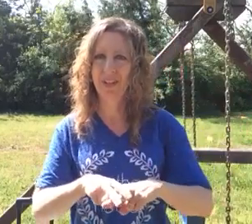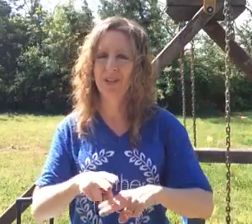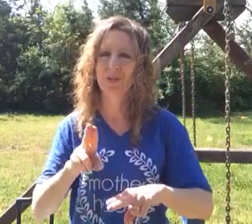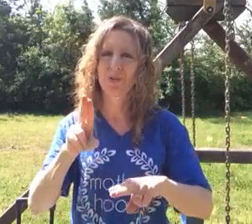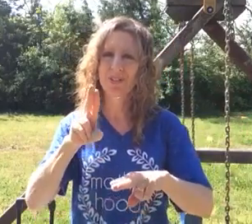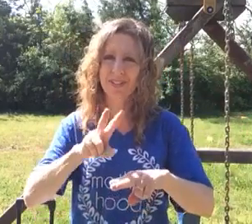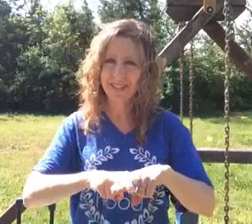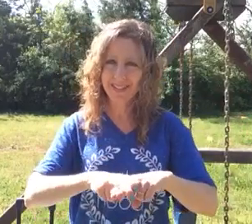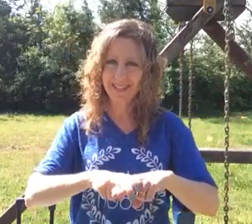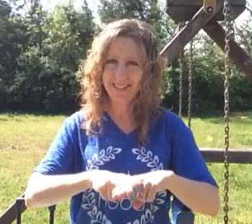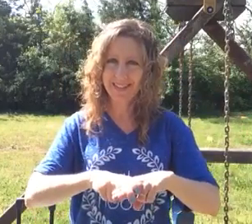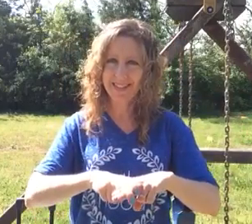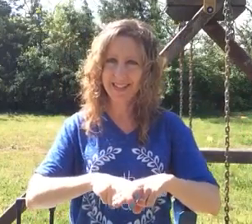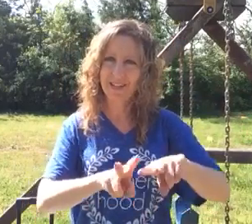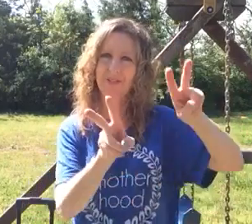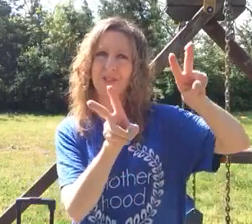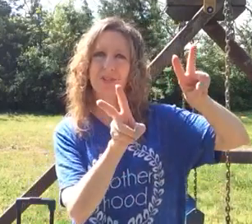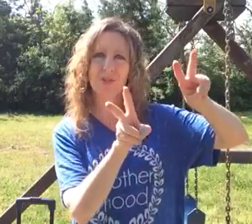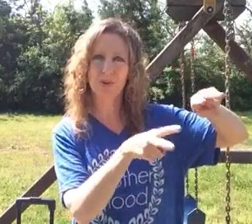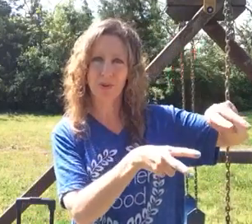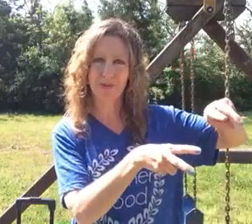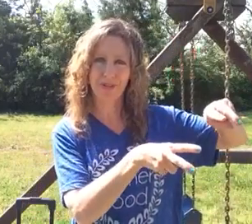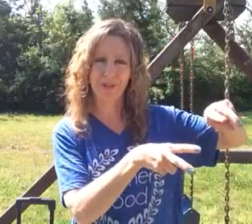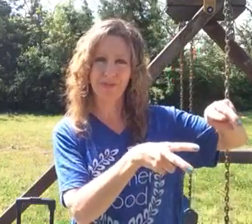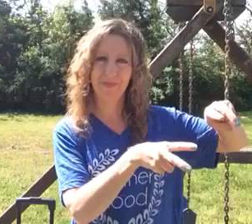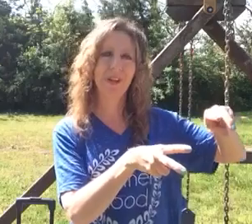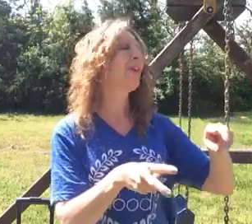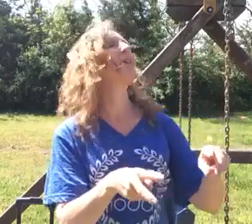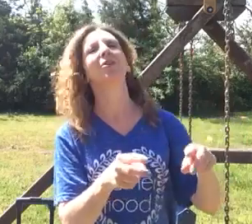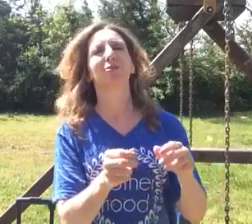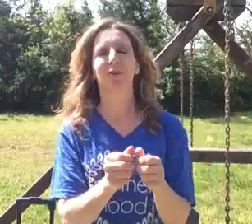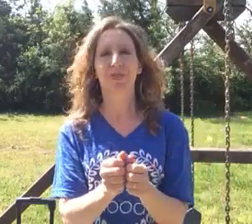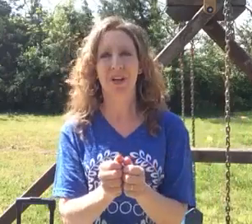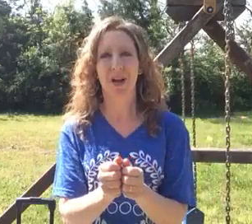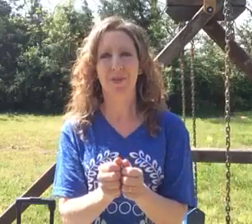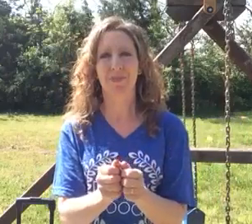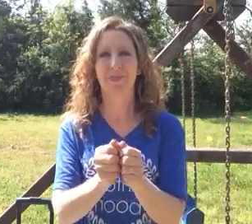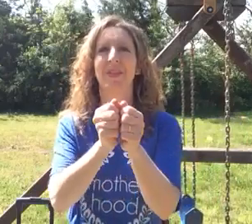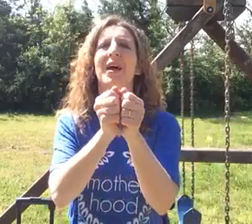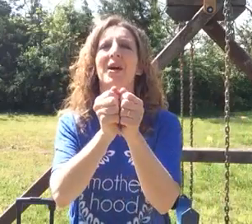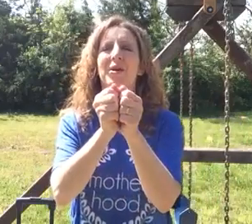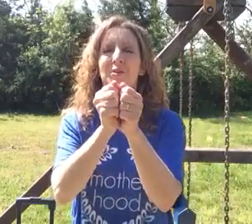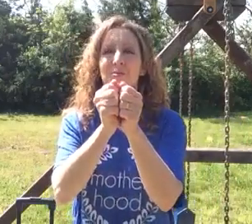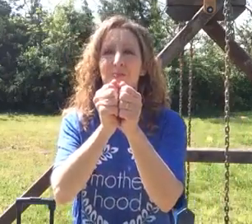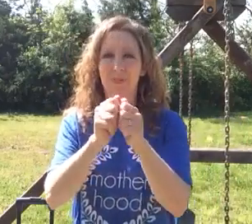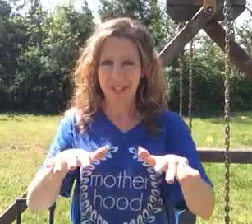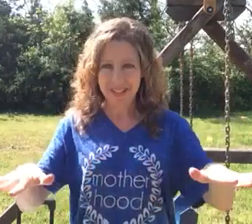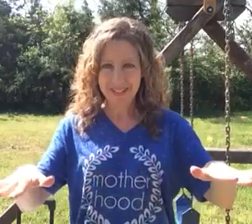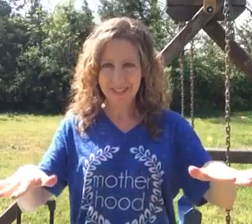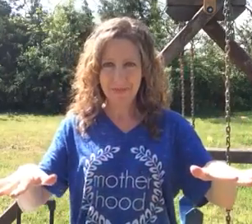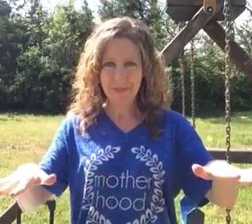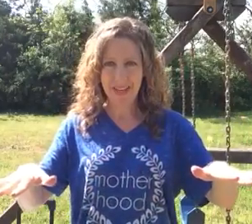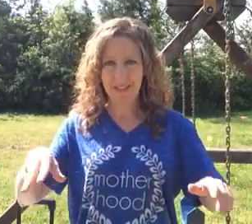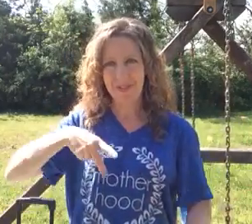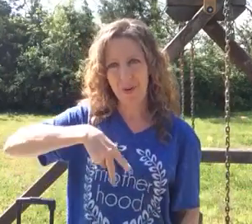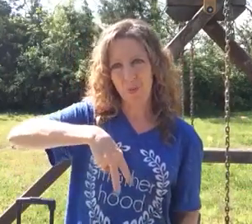Nor sitteth in the seat of the scornful. From the top. Blessed is the man that